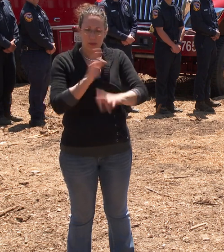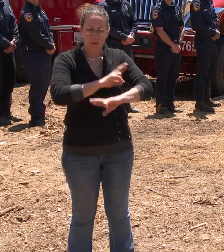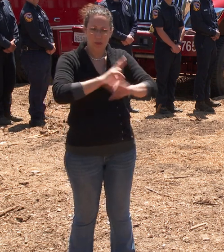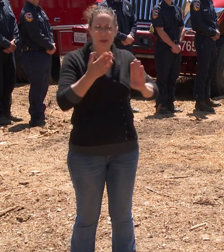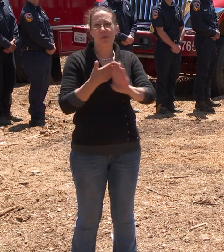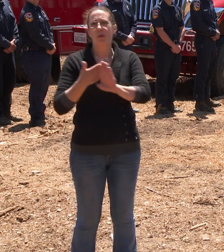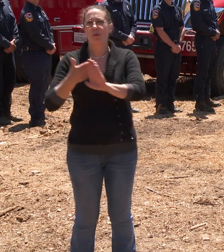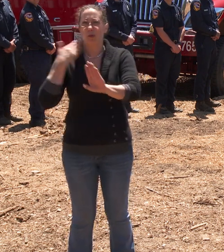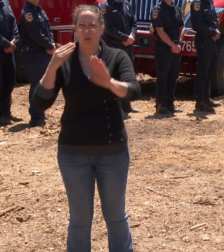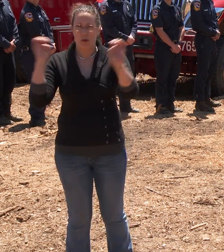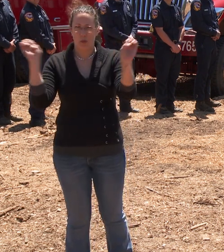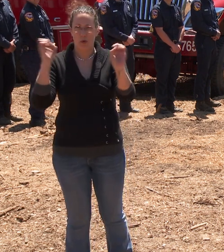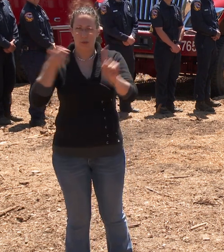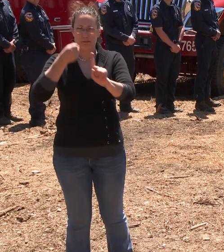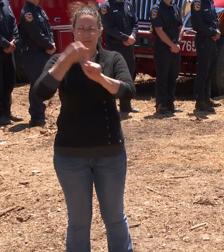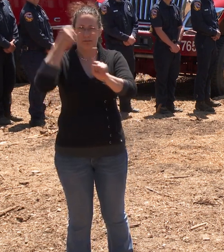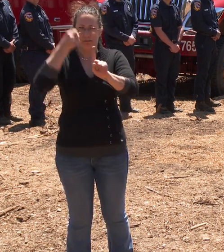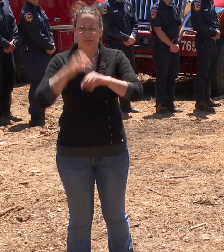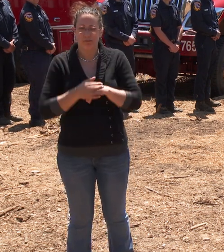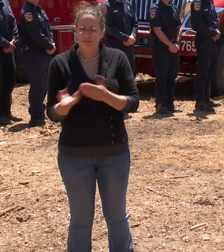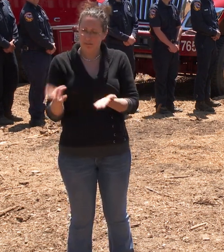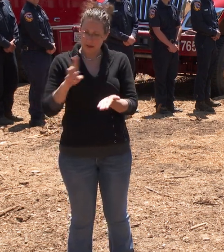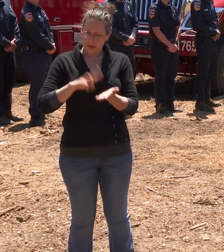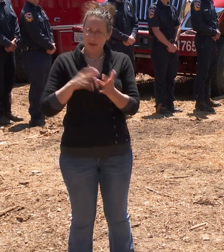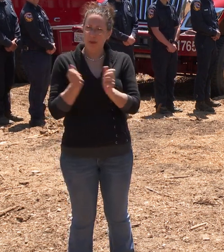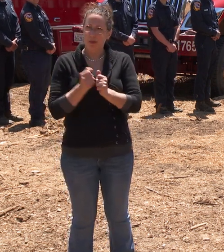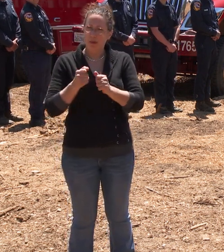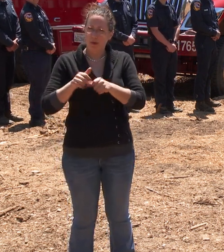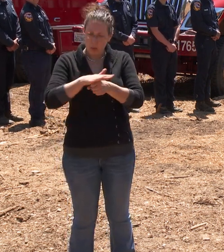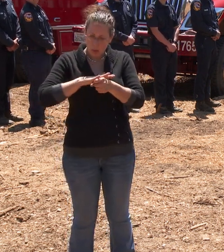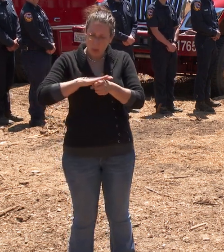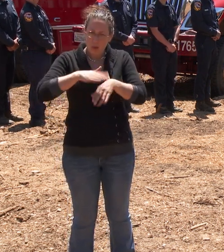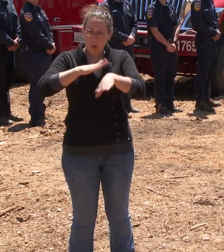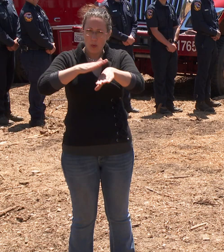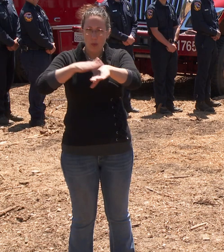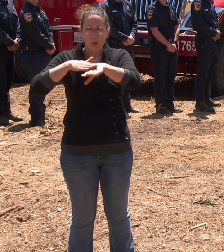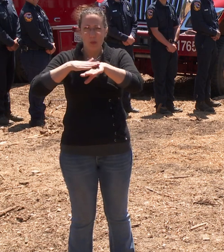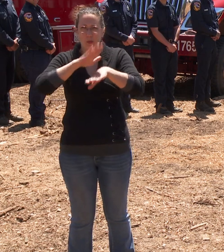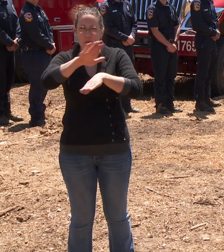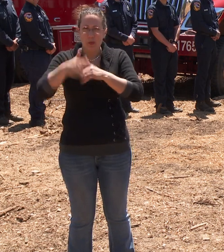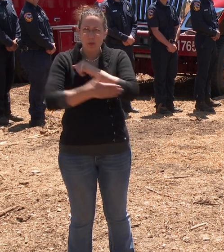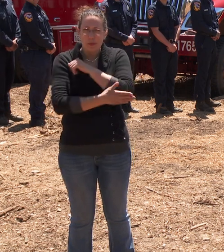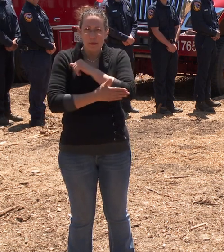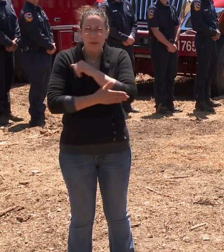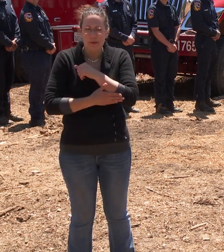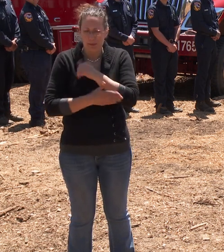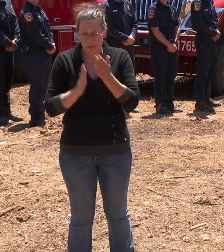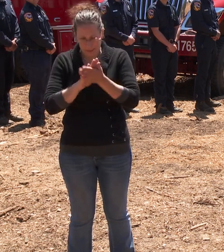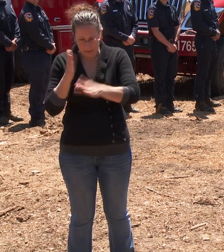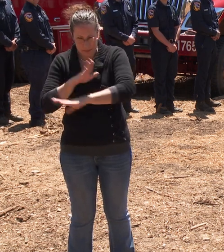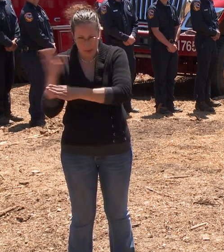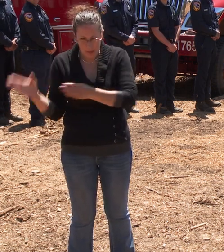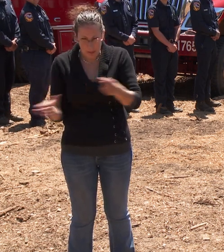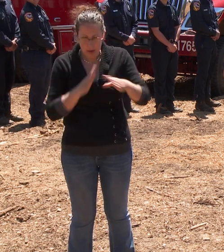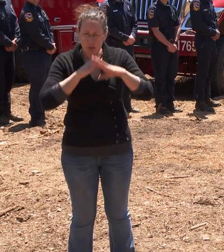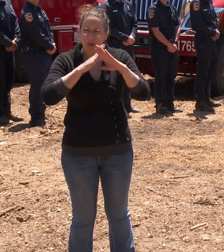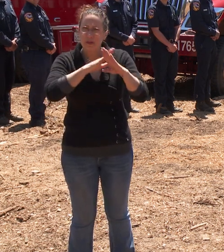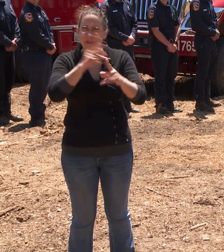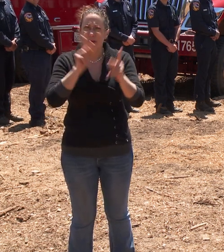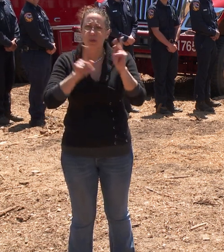occurs. Sign up with your local alerts through your county. Make a plan to protect your loved ones.